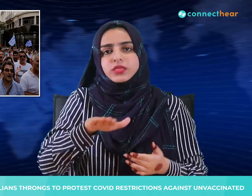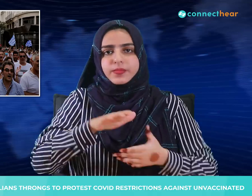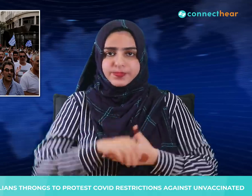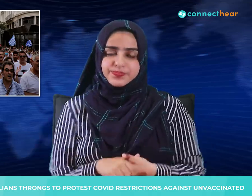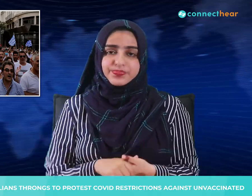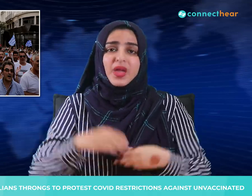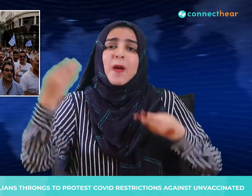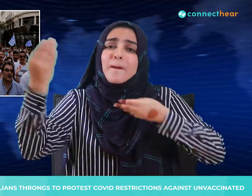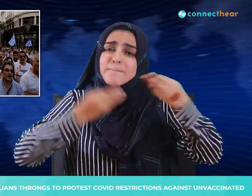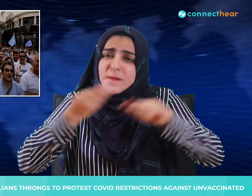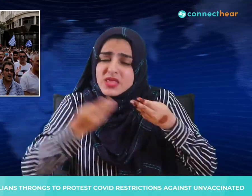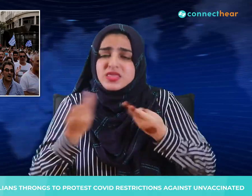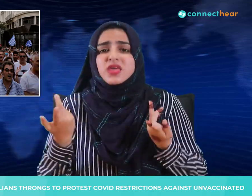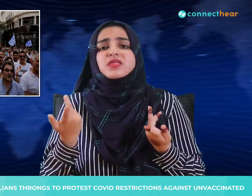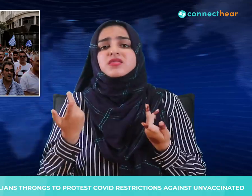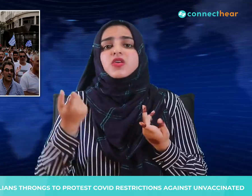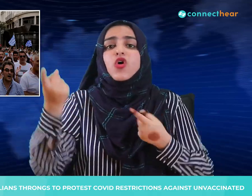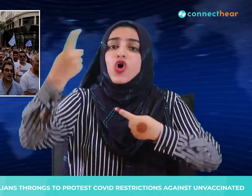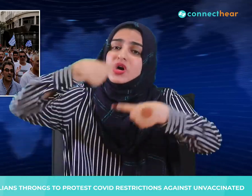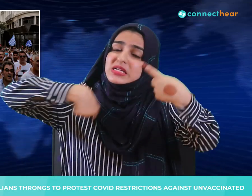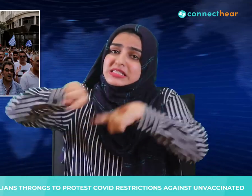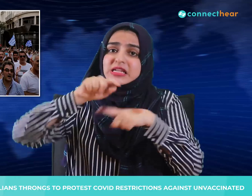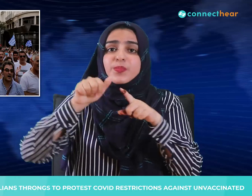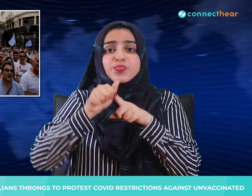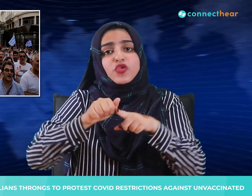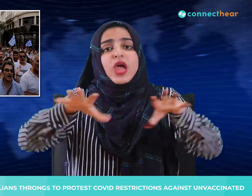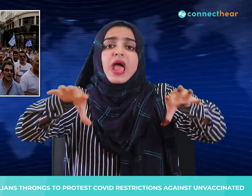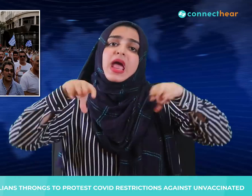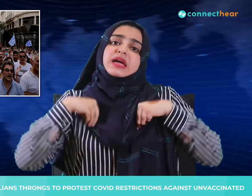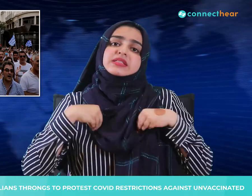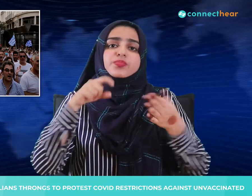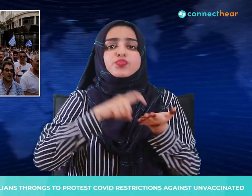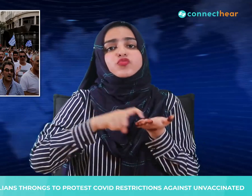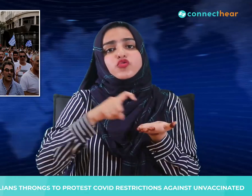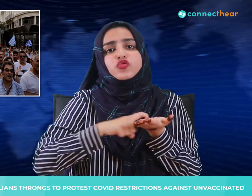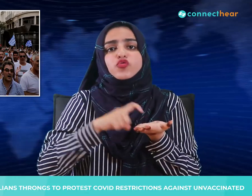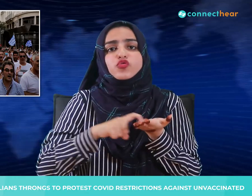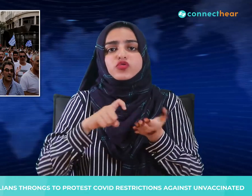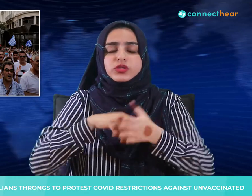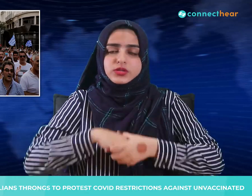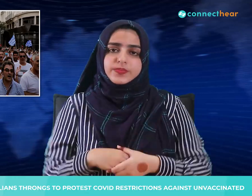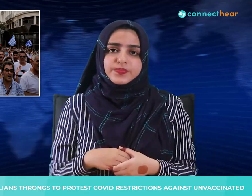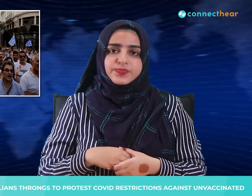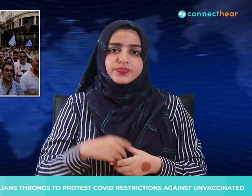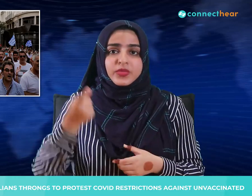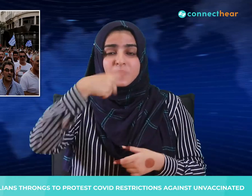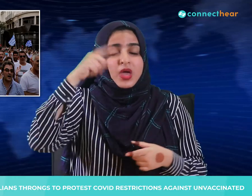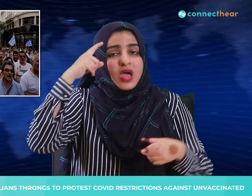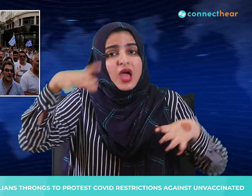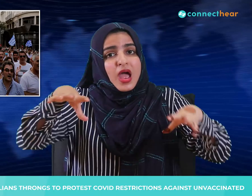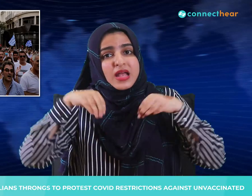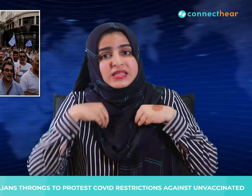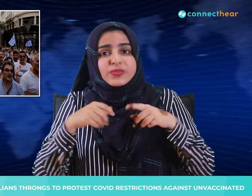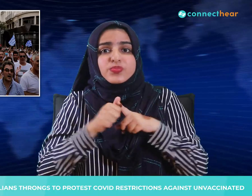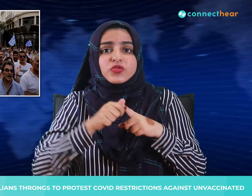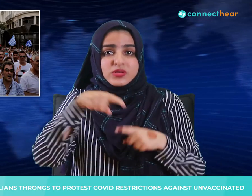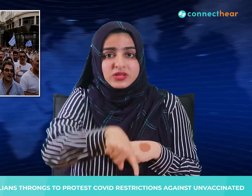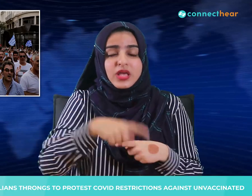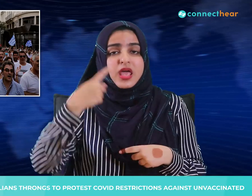Business owners are expected to enforce the rules or face stiff fines under the measure adopted by the cabinet this